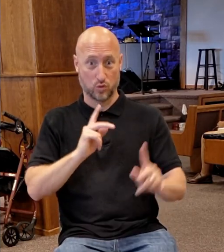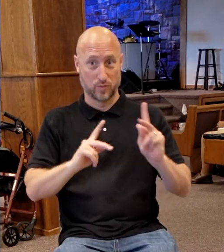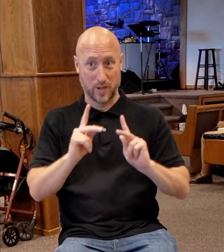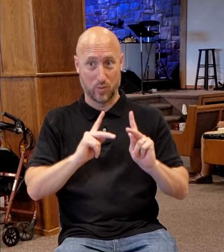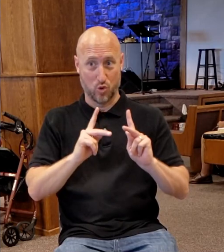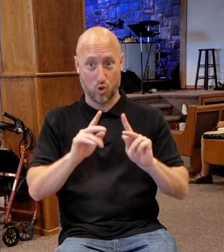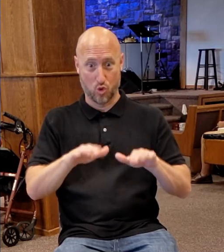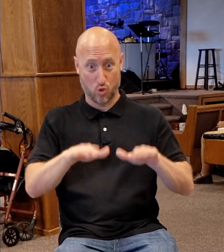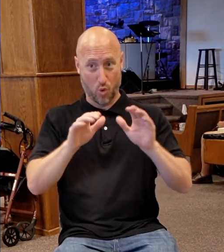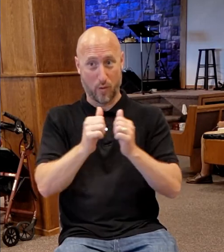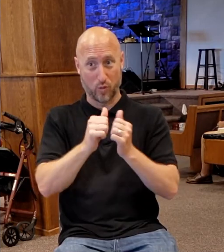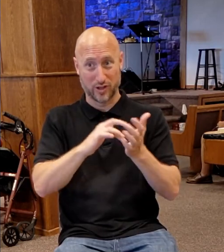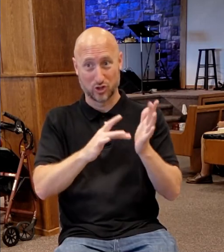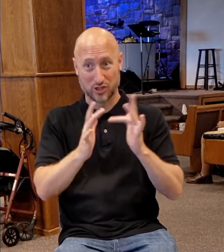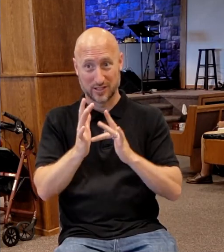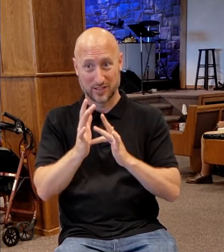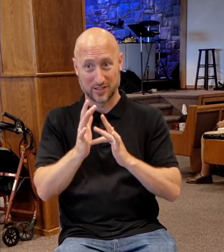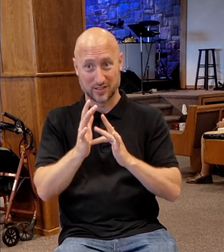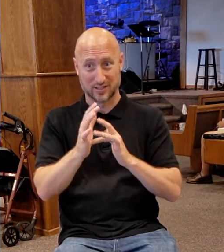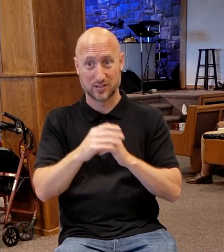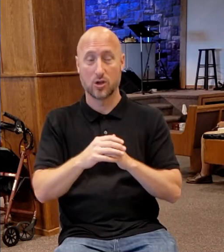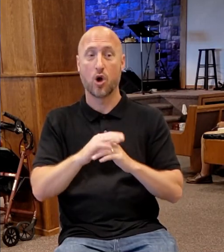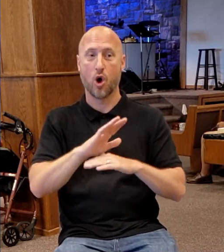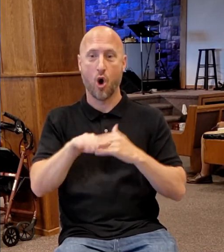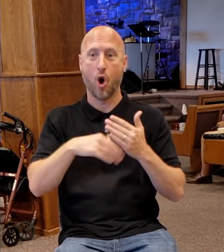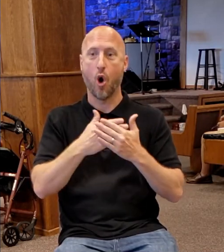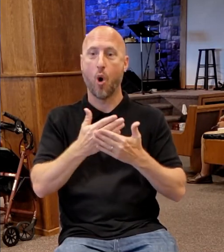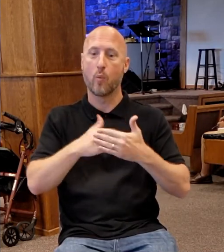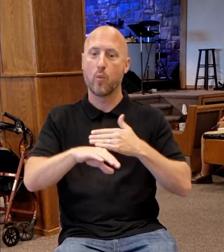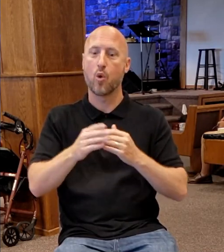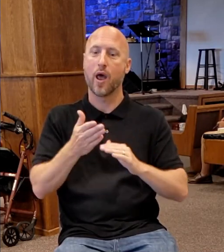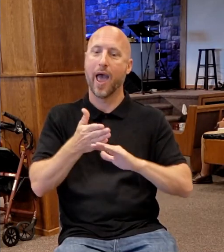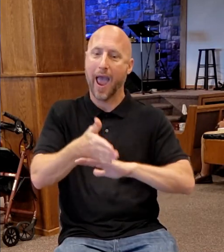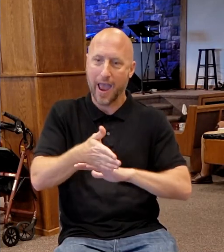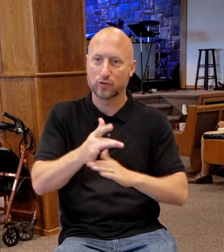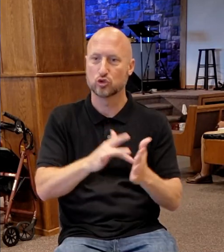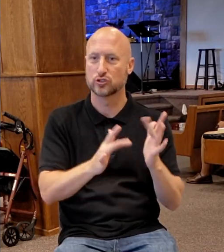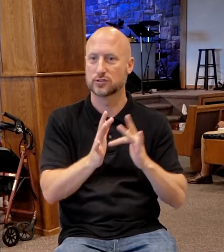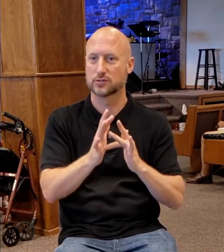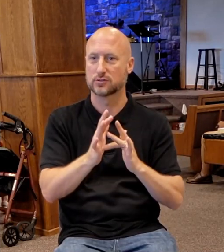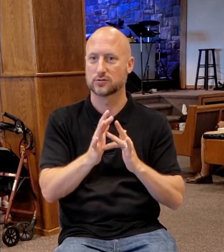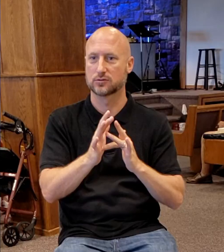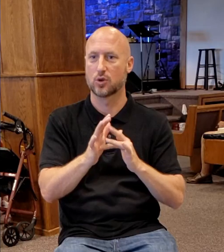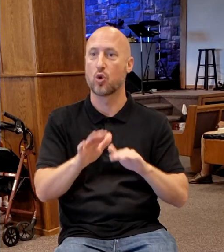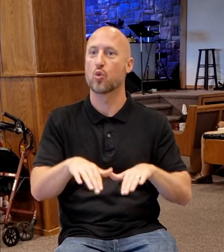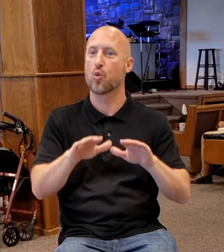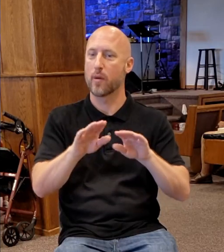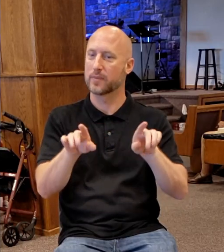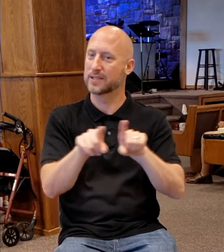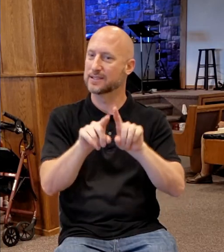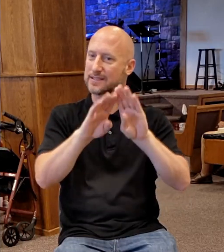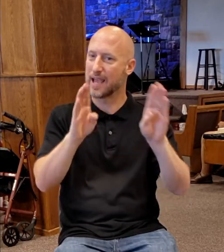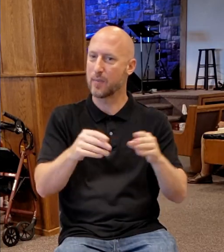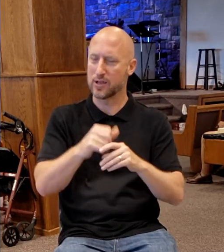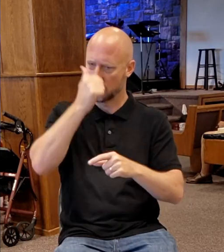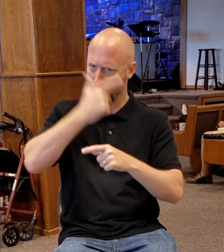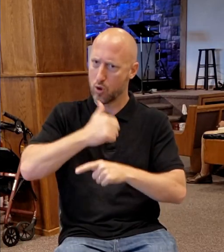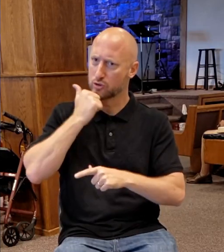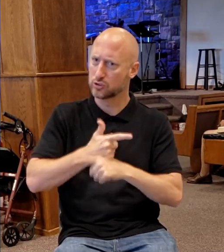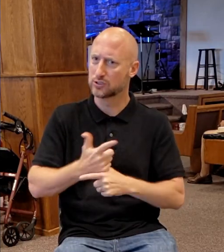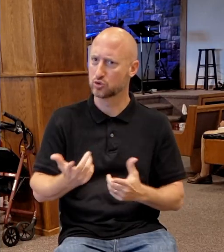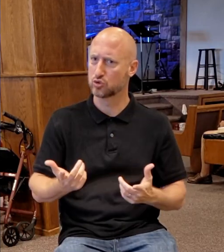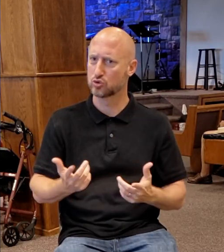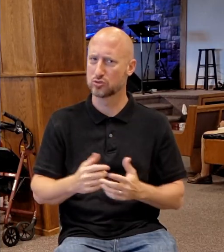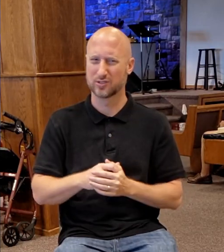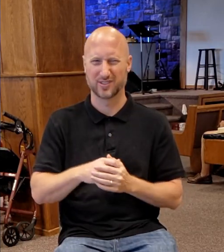Christ. They were all born after him to Joseph and Mary. They are his brothers and his sisters. What would it be like, gals?